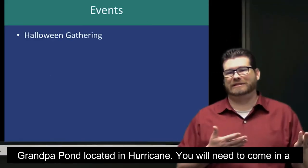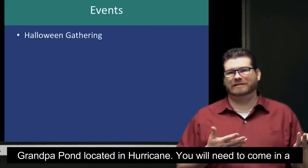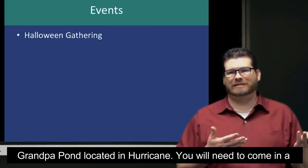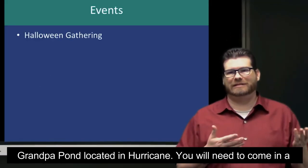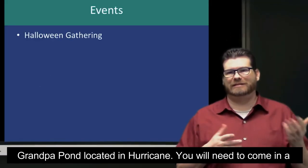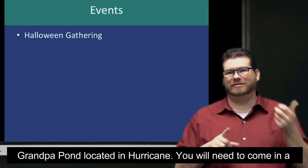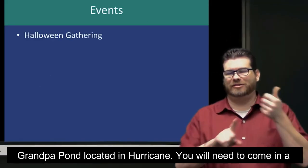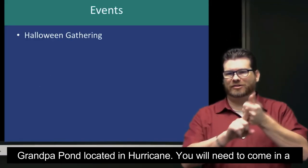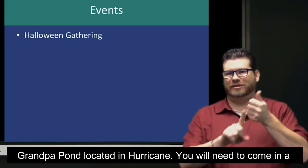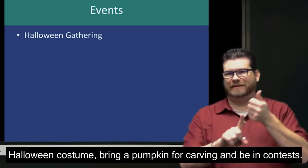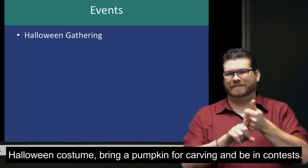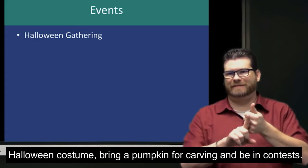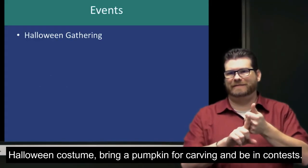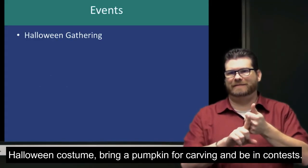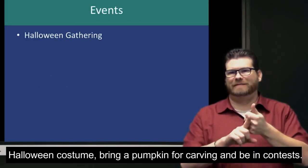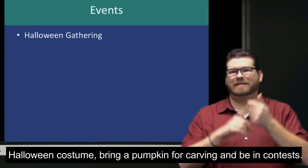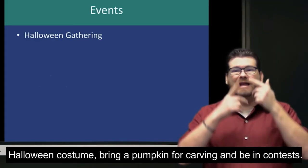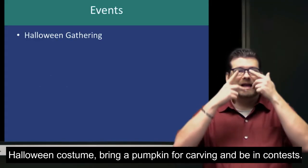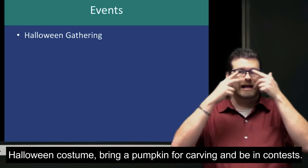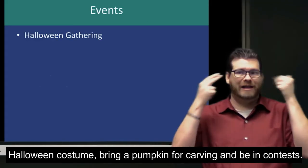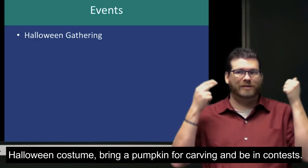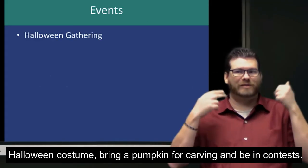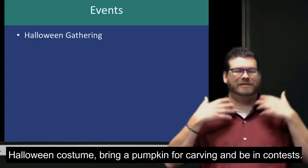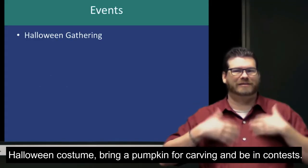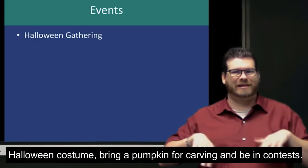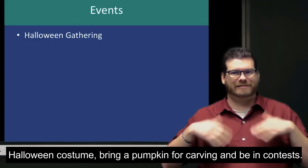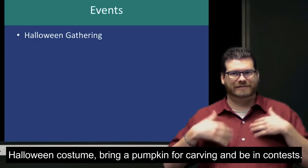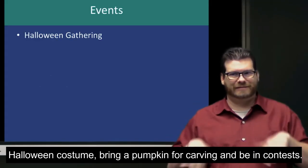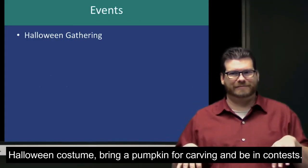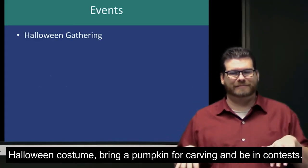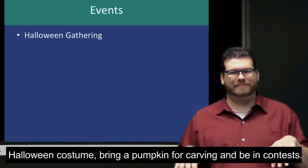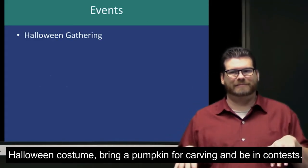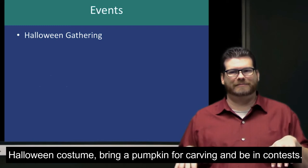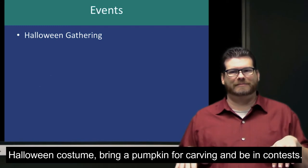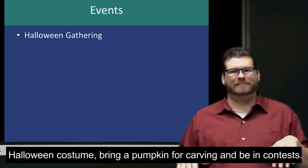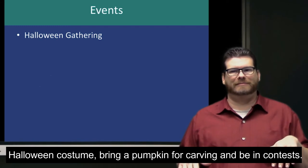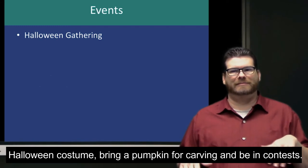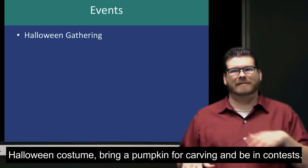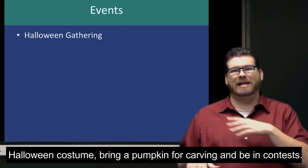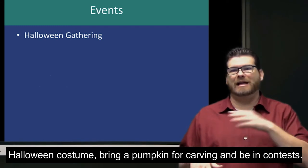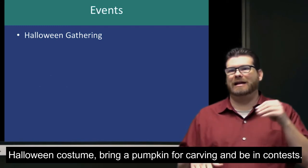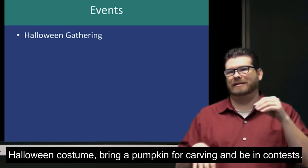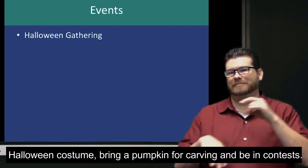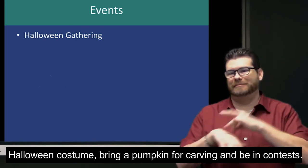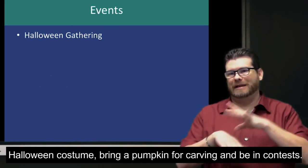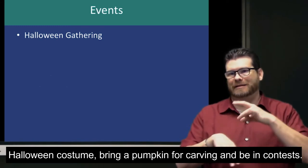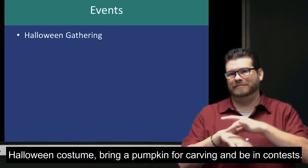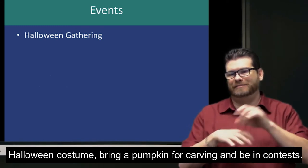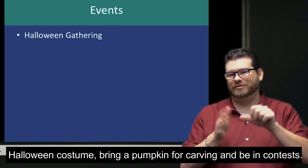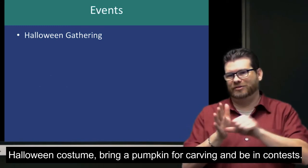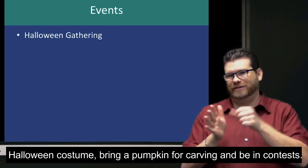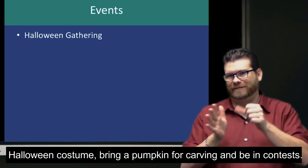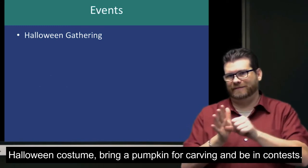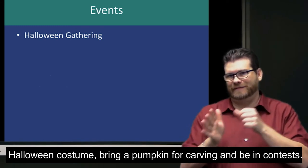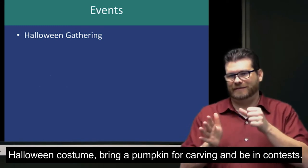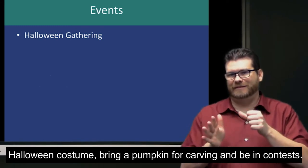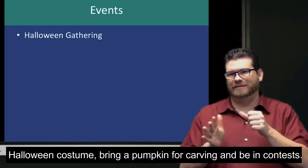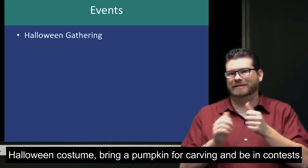You will need to bring your Halloween costumes and